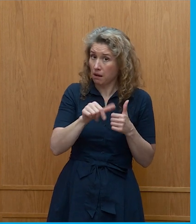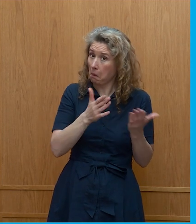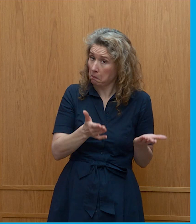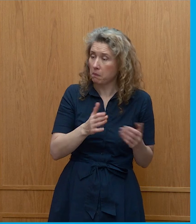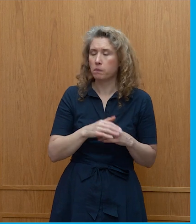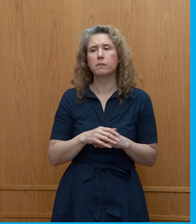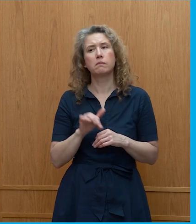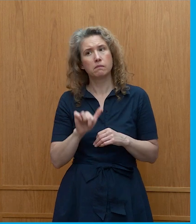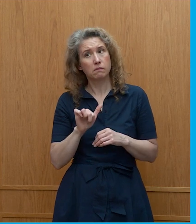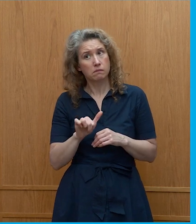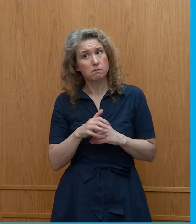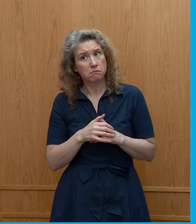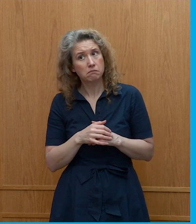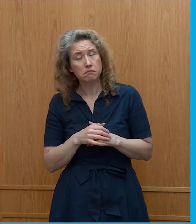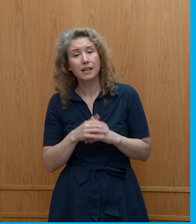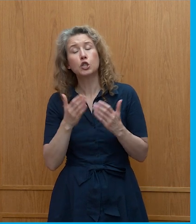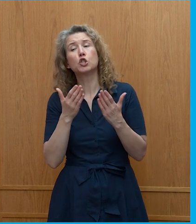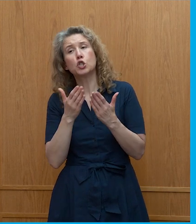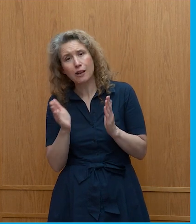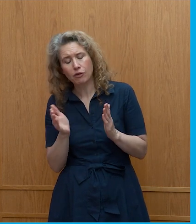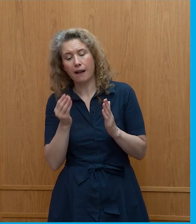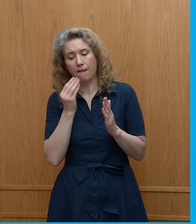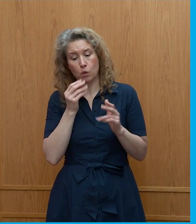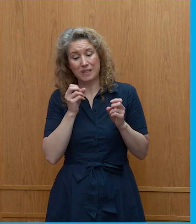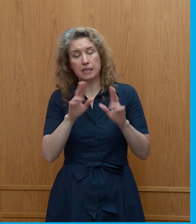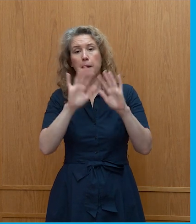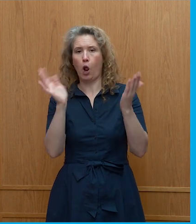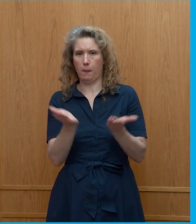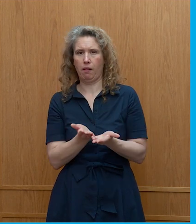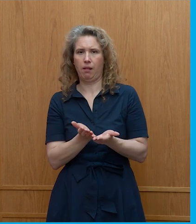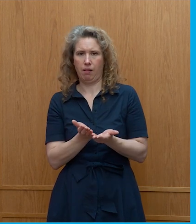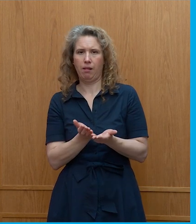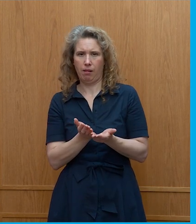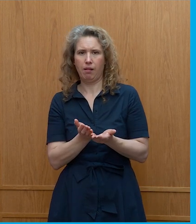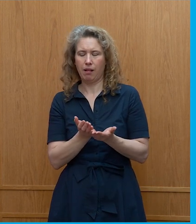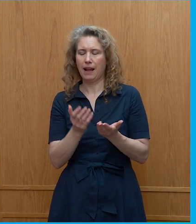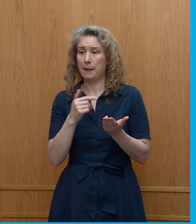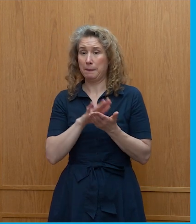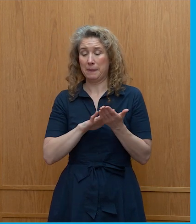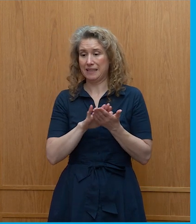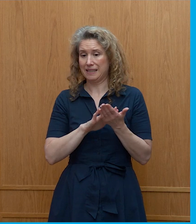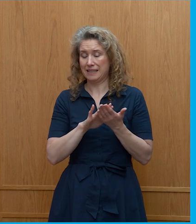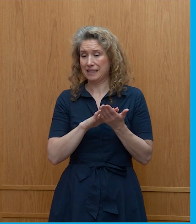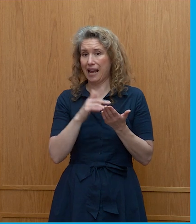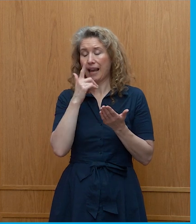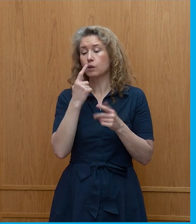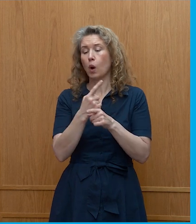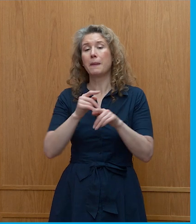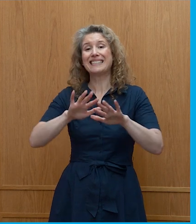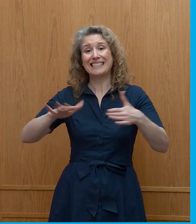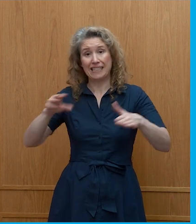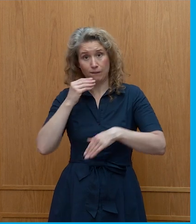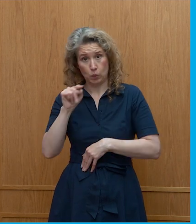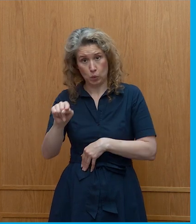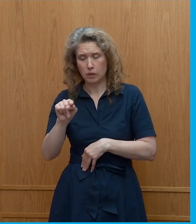generally our food system is global which means like I can I can talk about seafood right because that